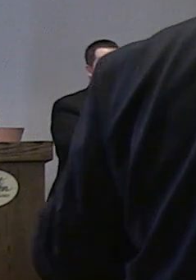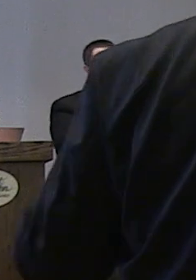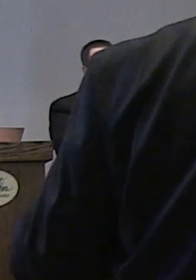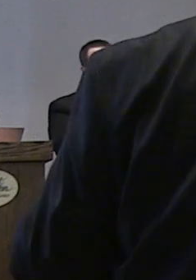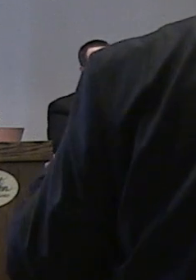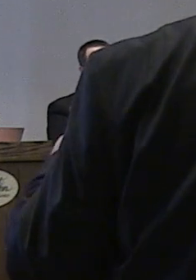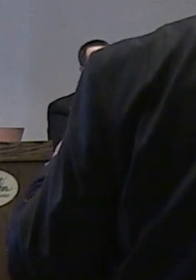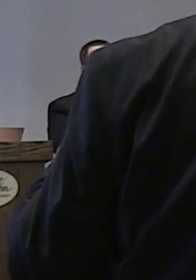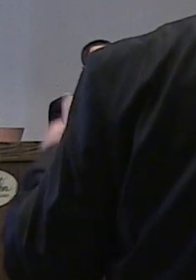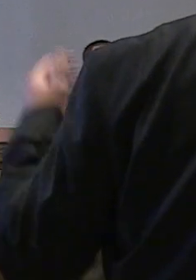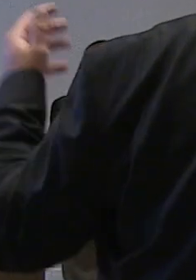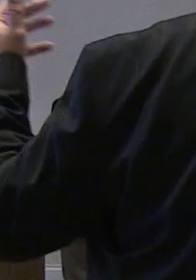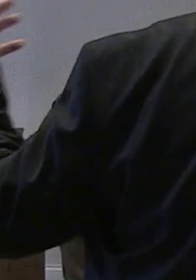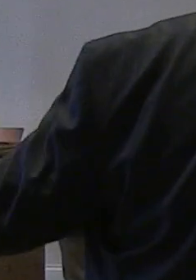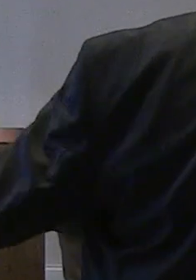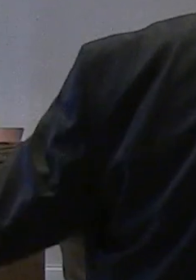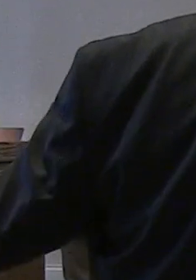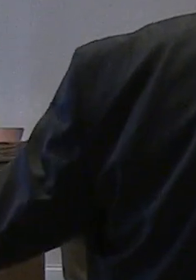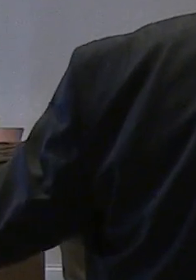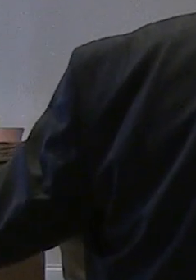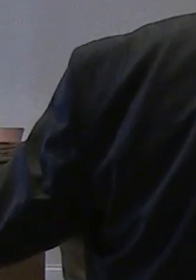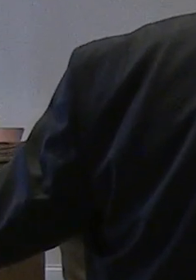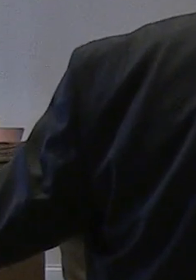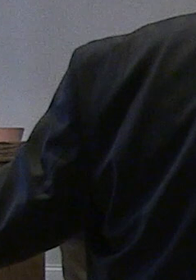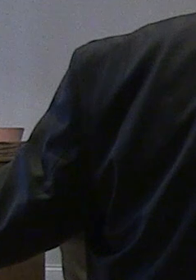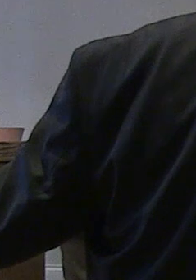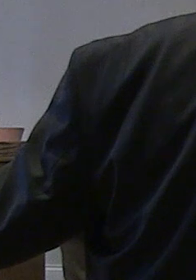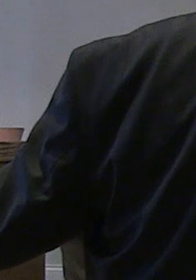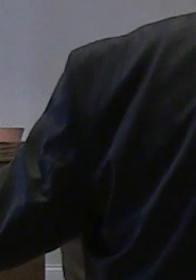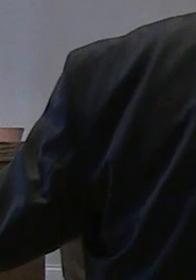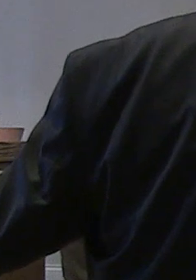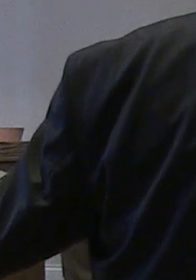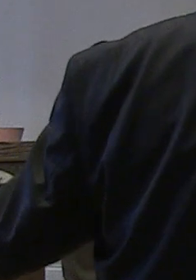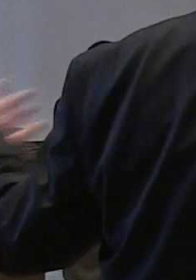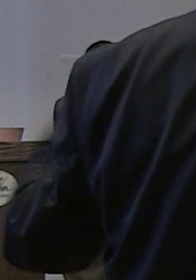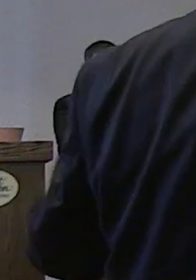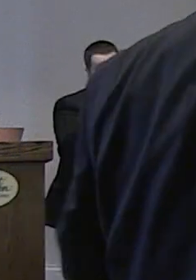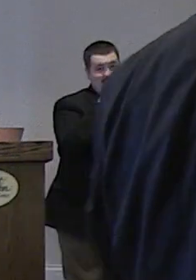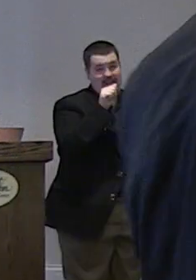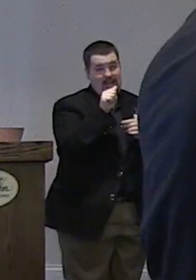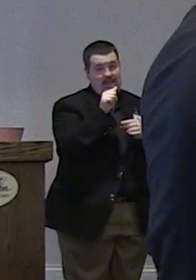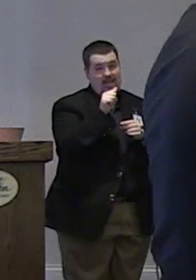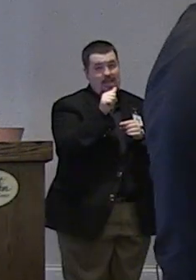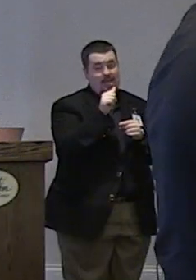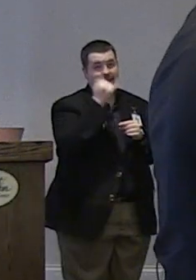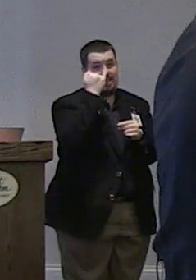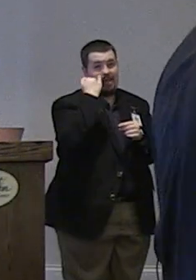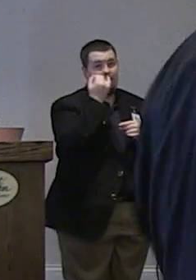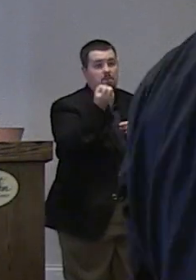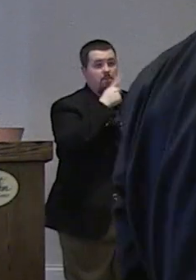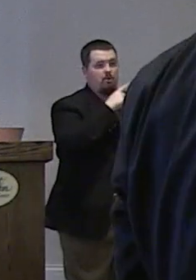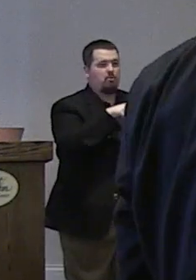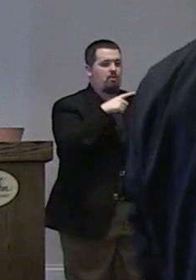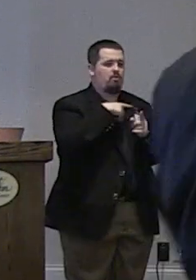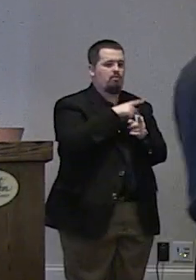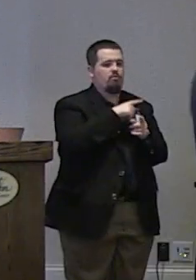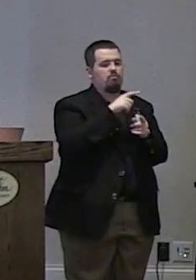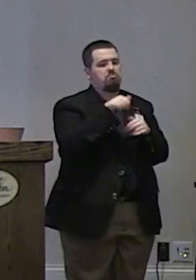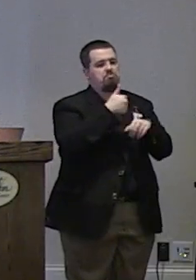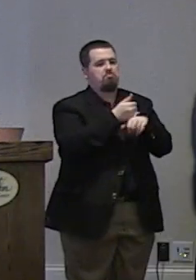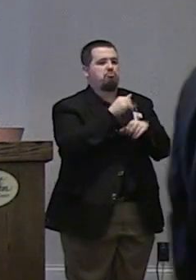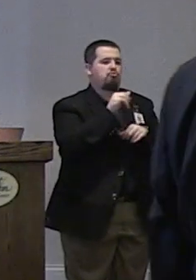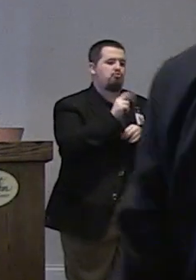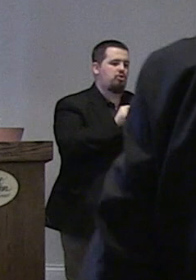change the measure based on last year's data i would understand if we went back to legislative session in